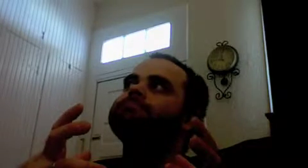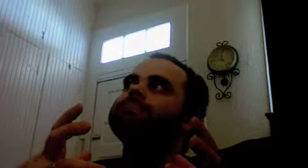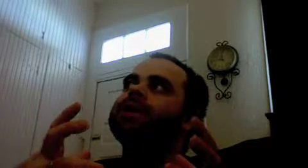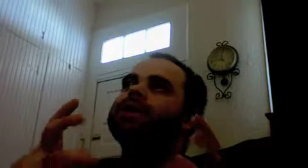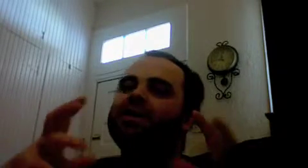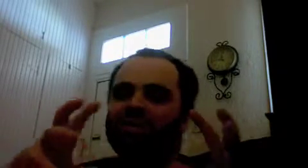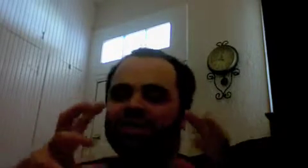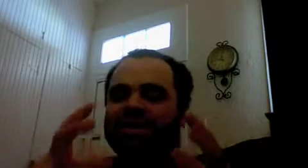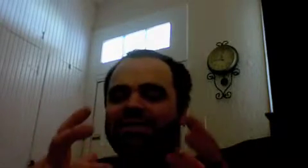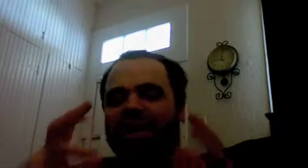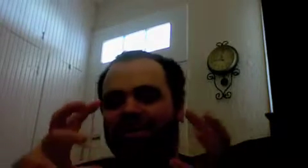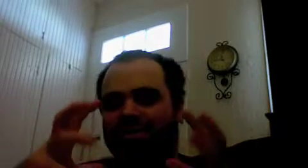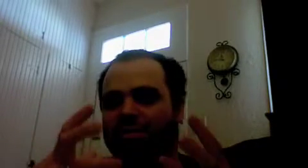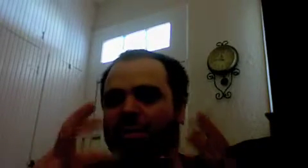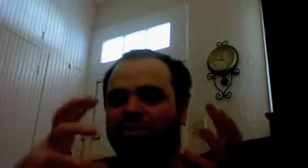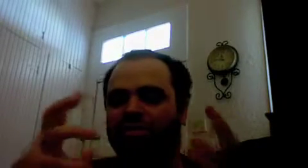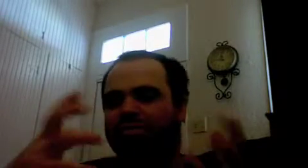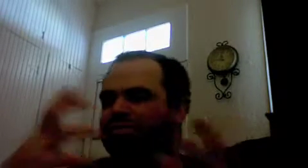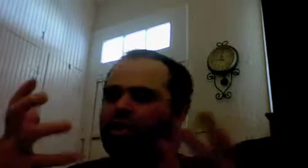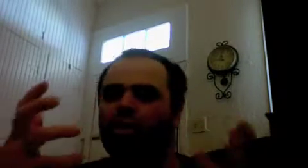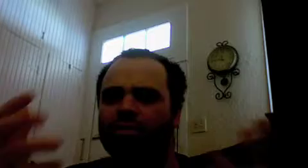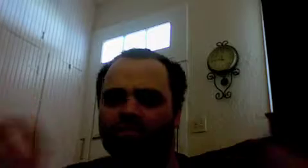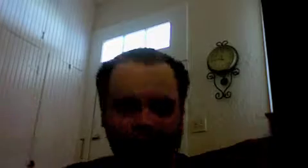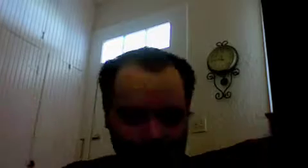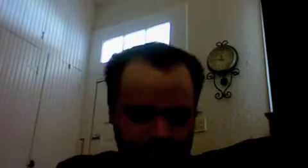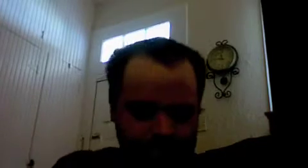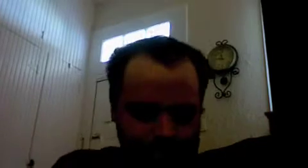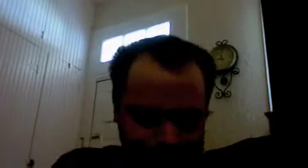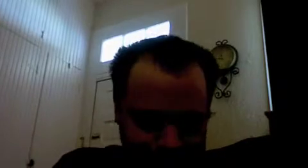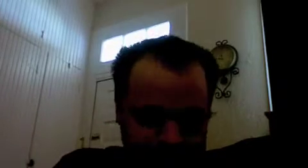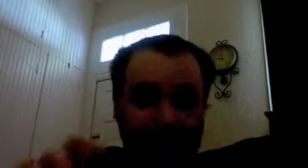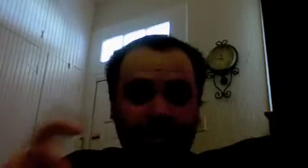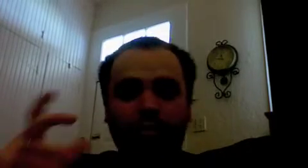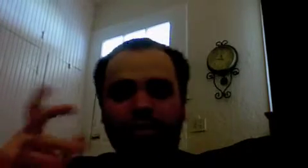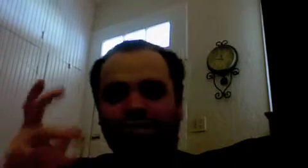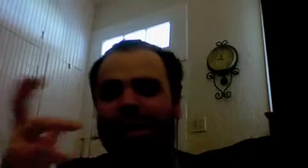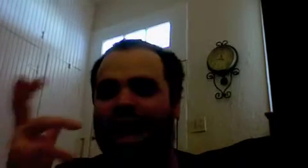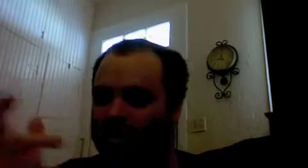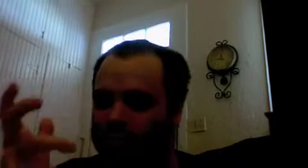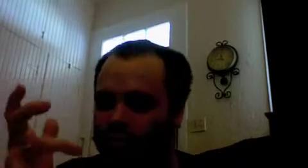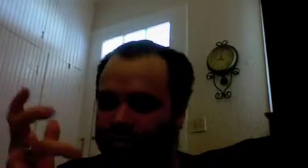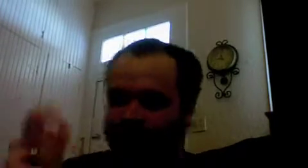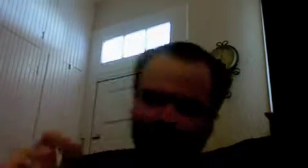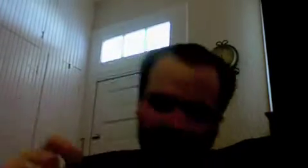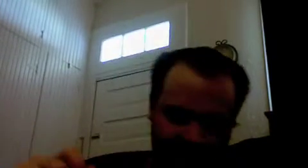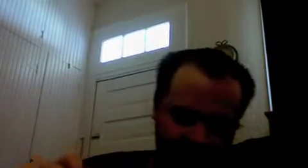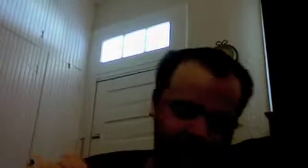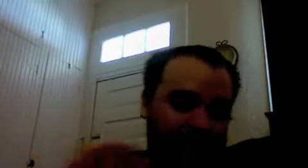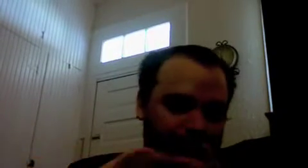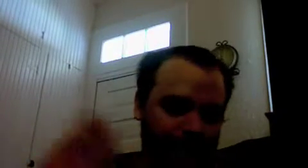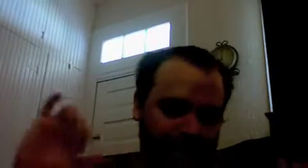doesn't contain this dimension of struggle right and therefore it's not actual it's abstract